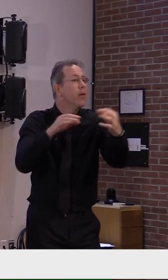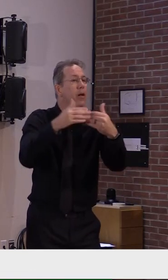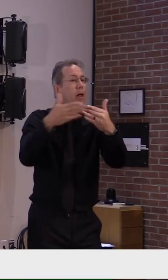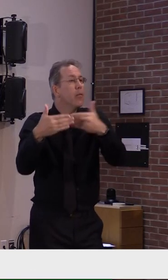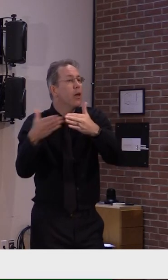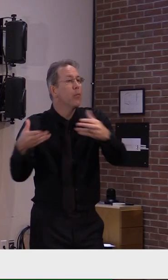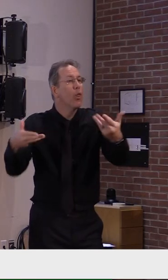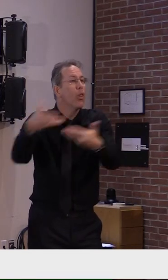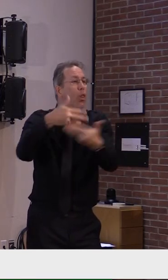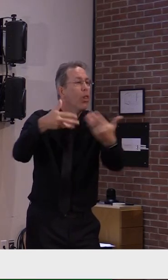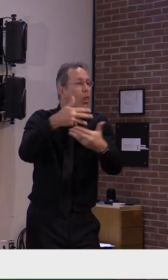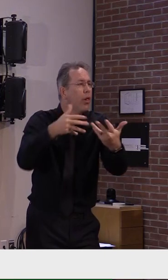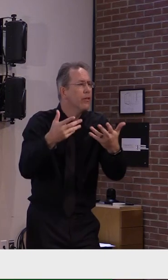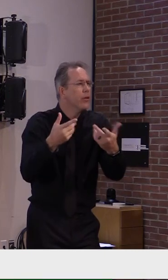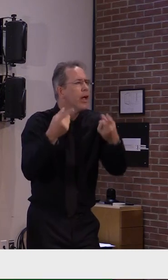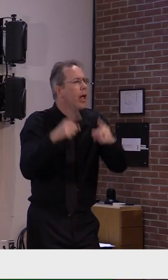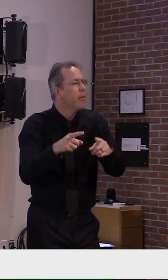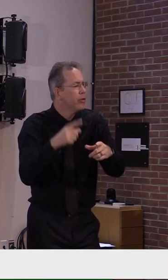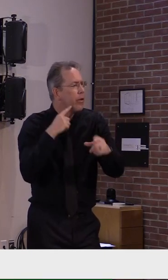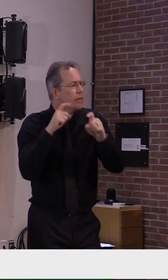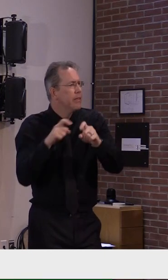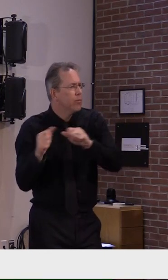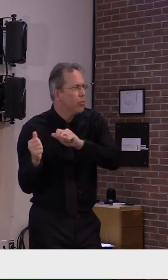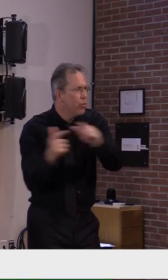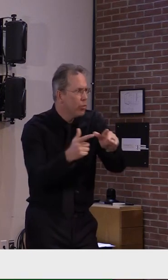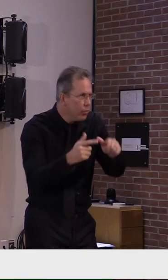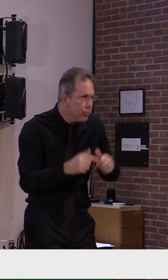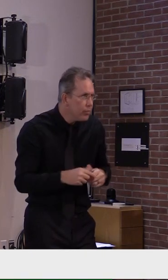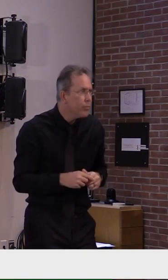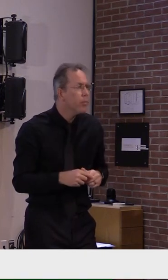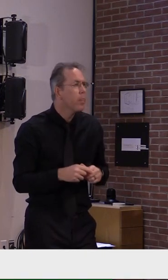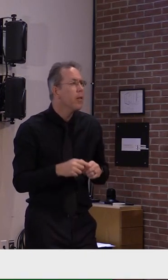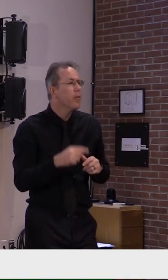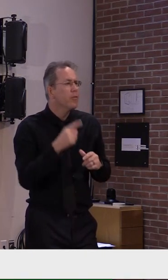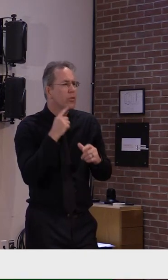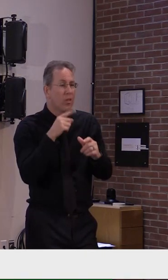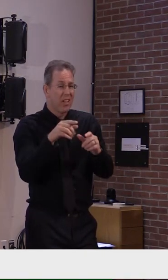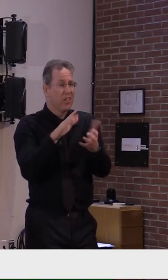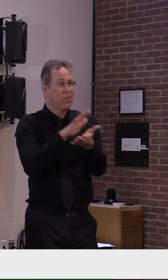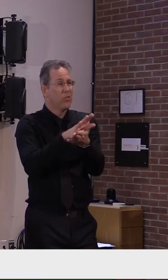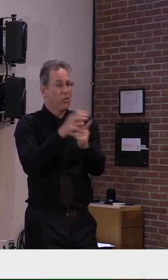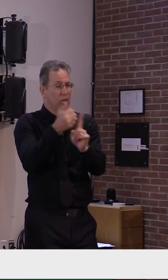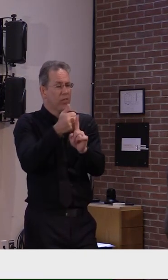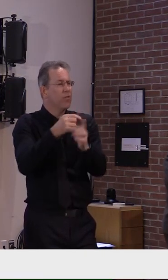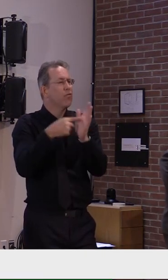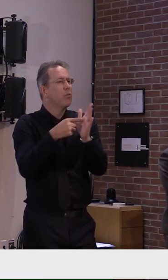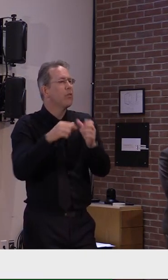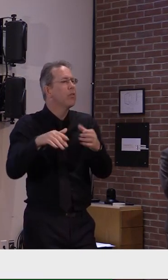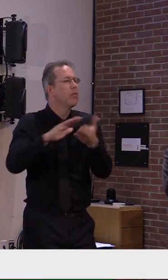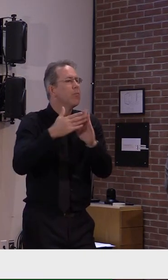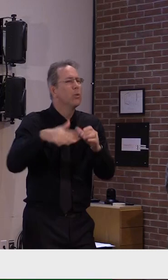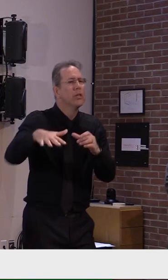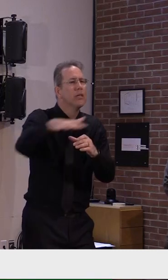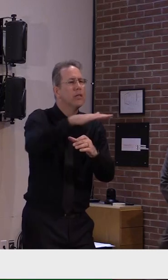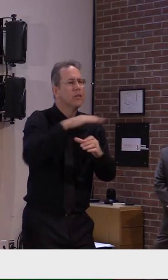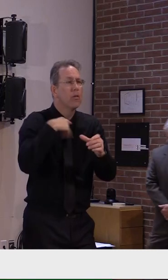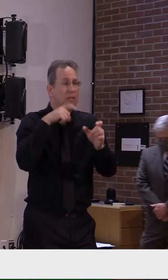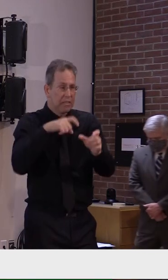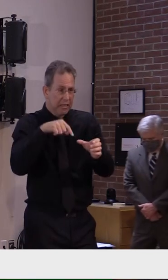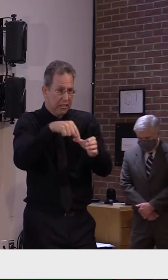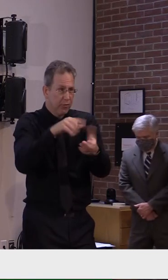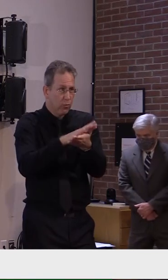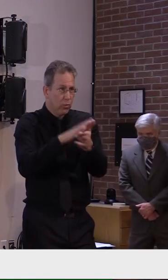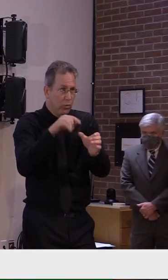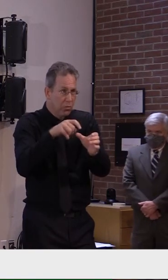So whatever the positivity rate in their specific community is, is probably going to be reflected in them. Because we know the